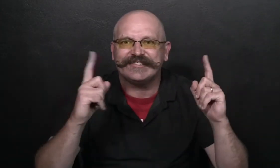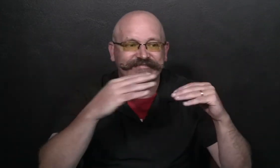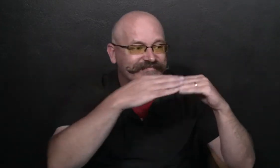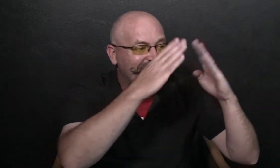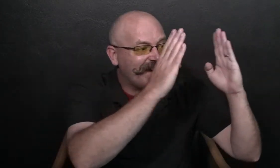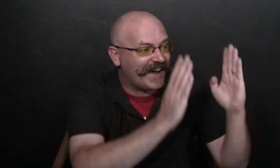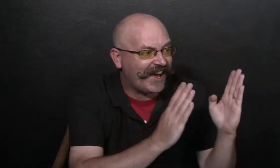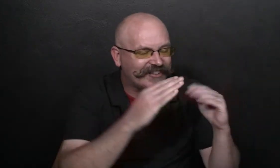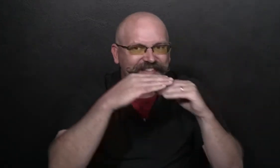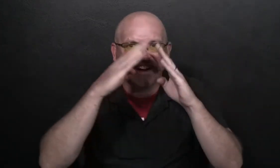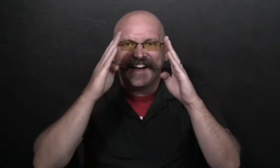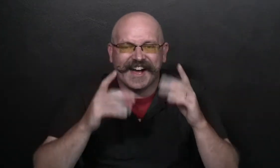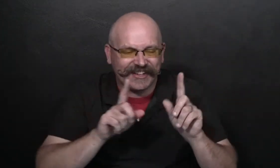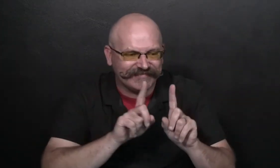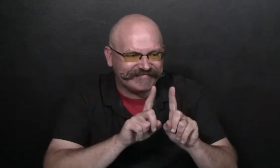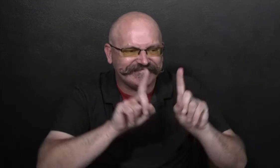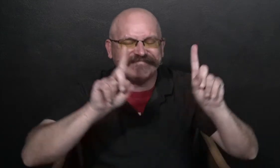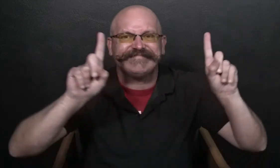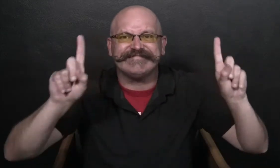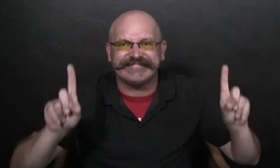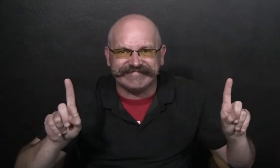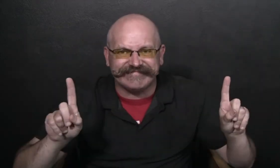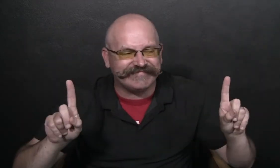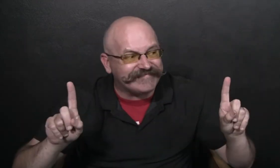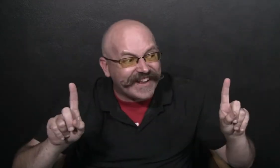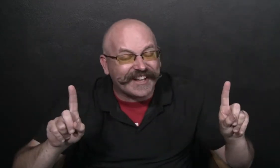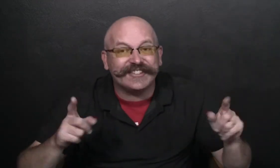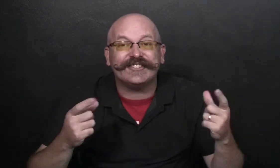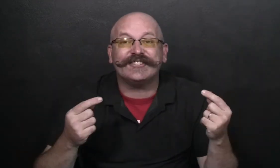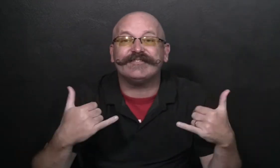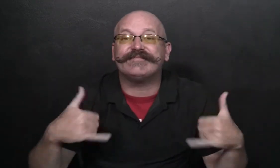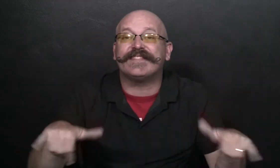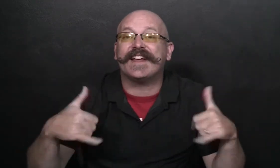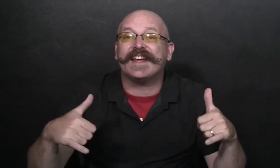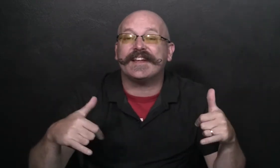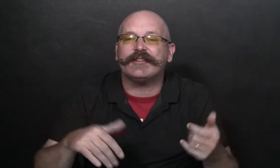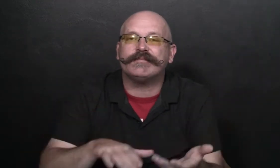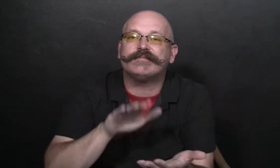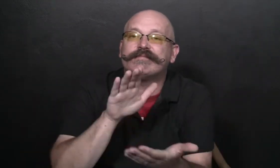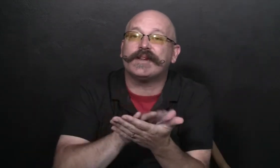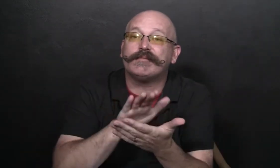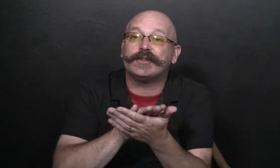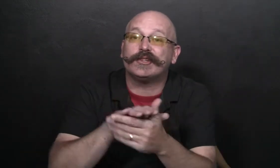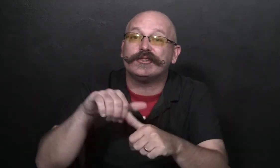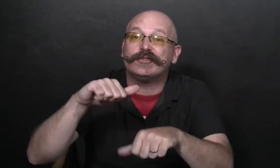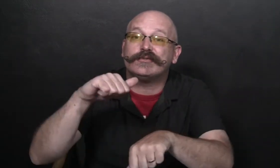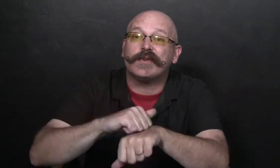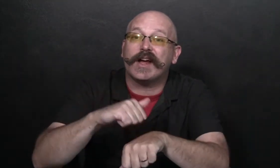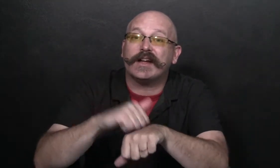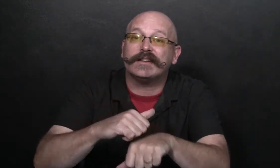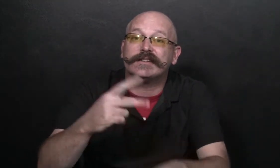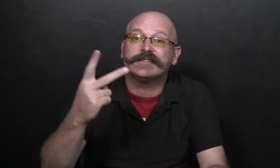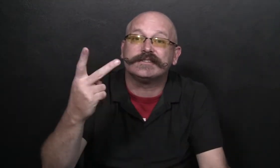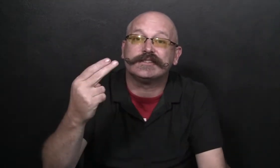They could wave at each other and play rock, paper, scissors